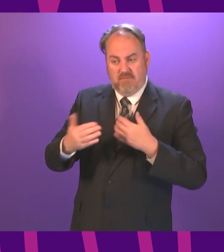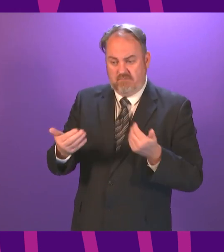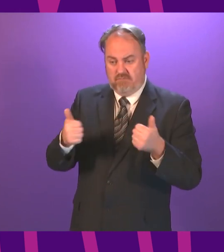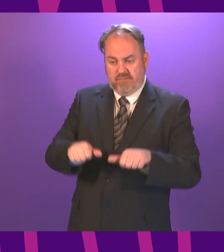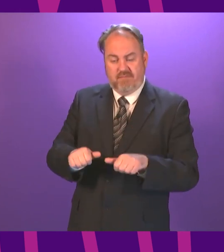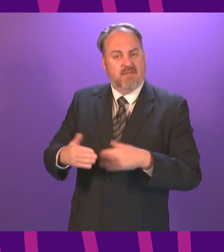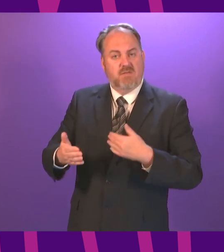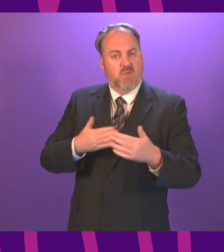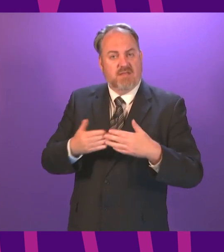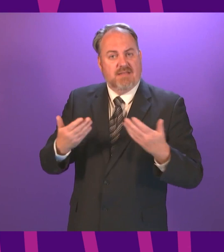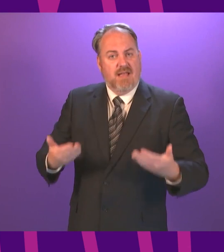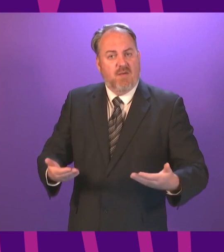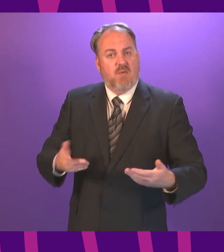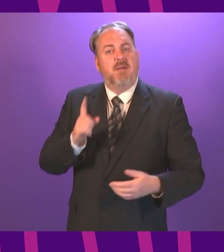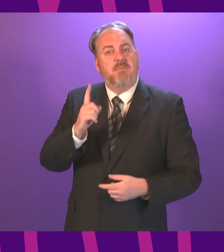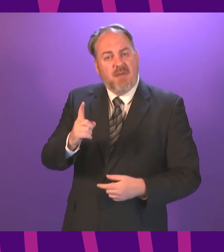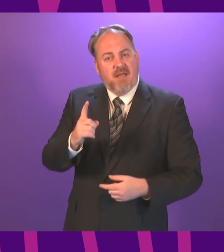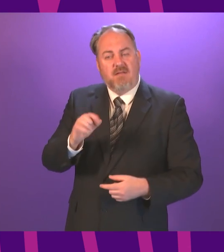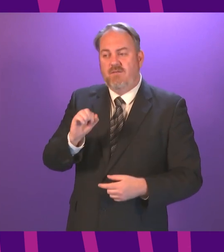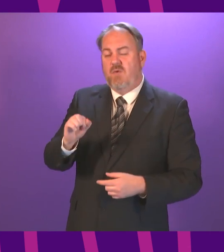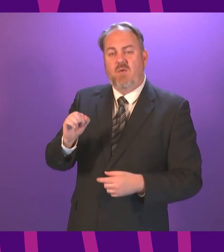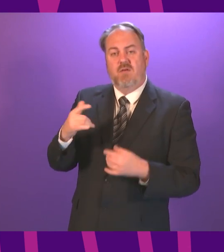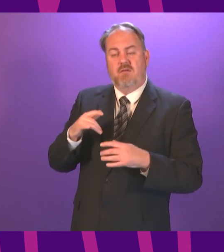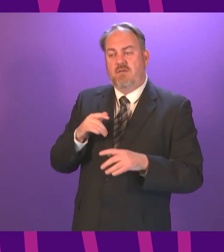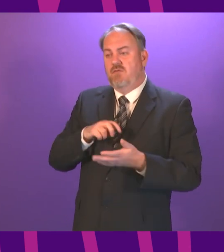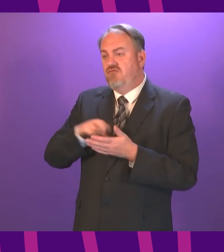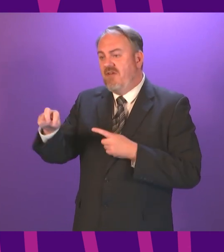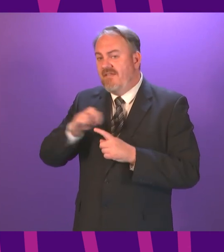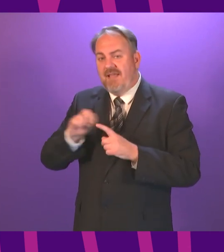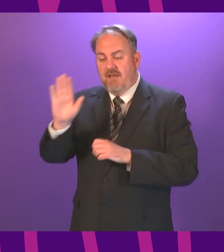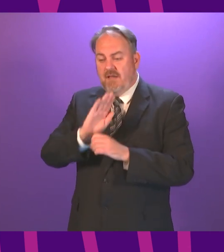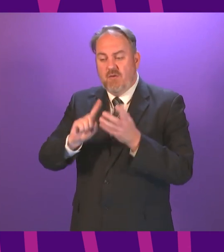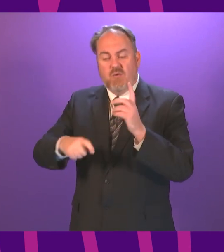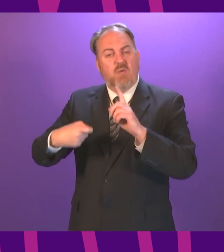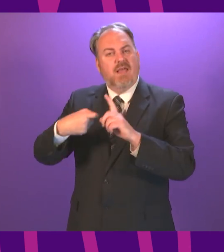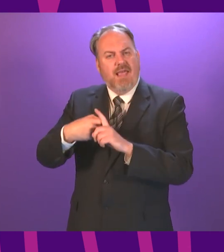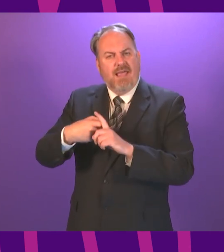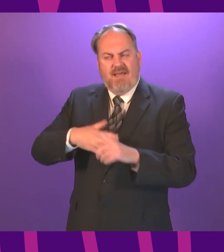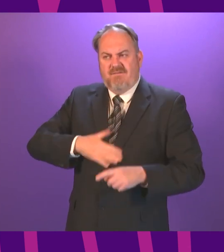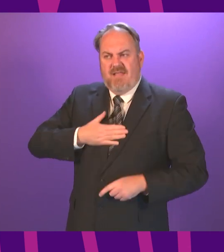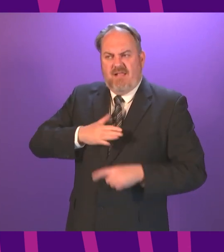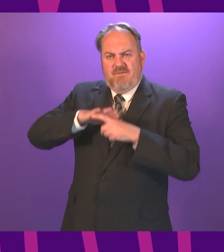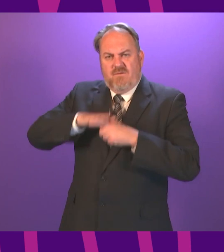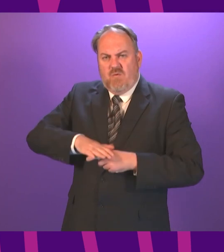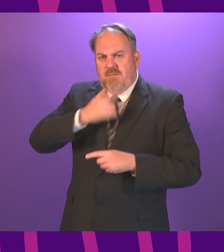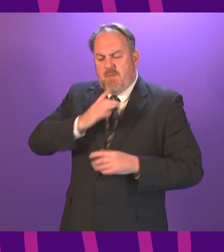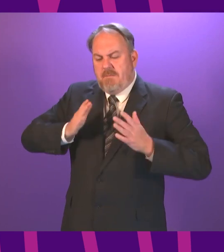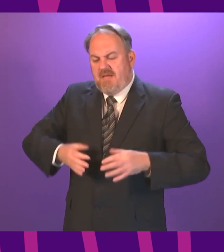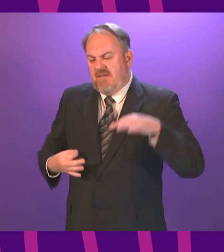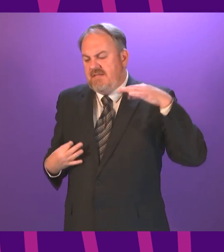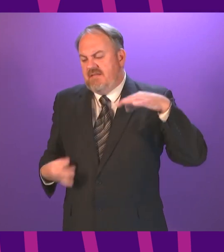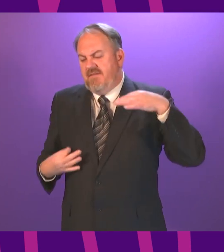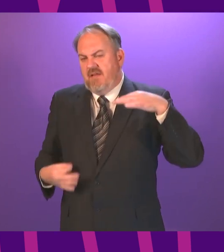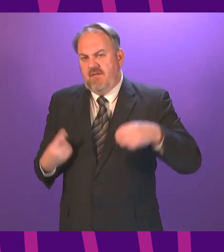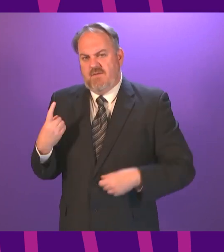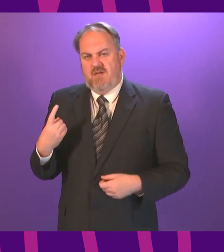said already to Willie Rennie, that for their domestic use, I have real concerns. I am meeting with a number of organisations, equality and human rights